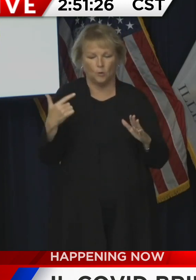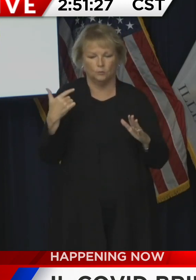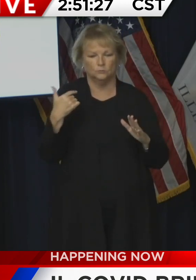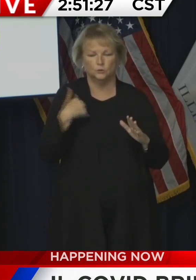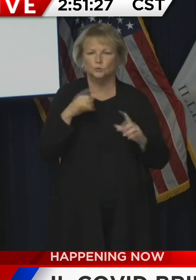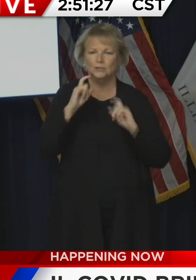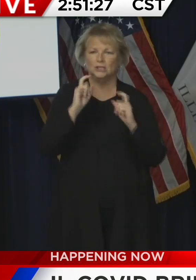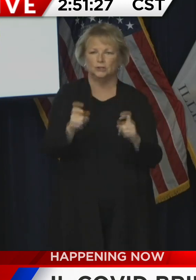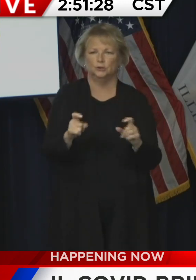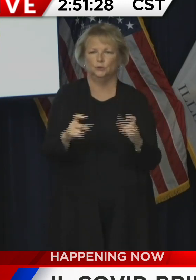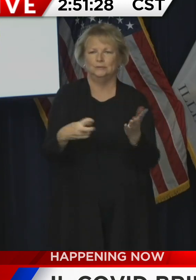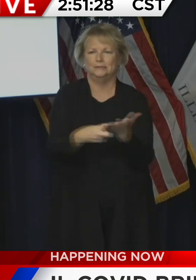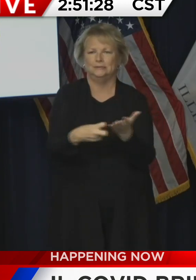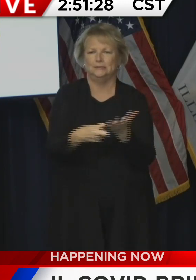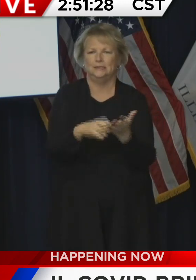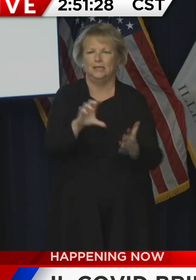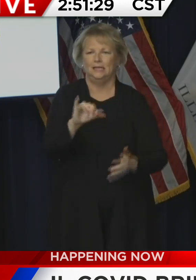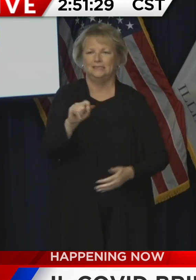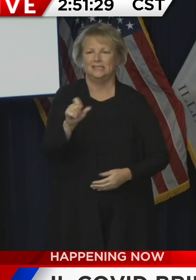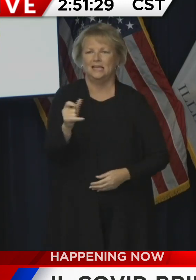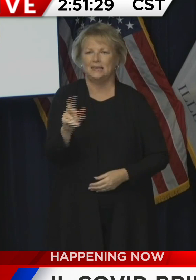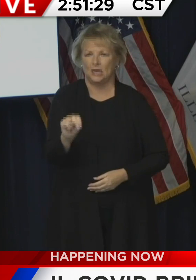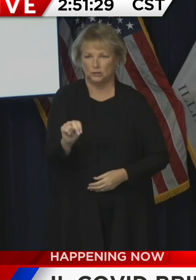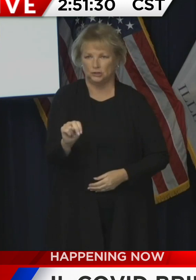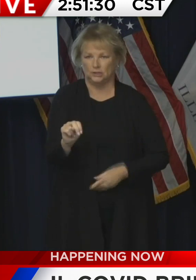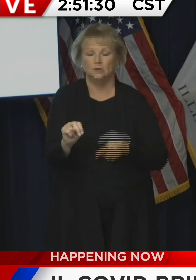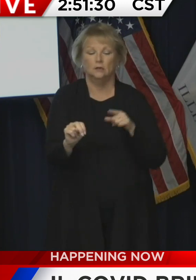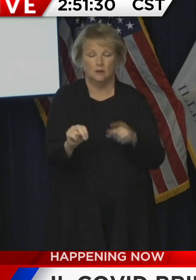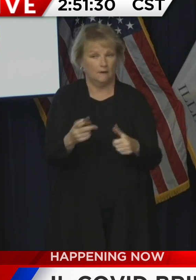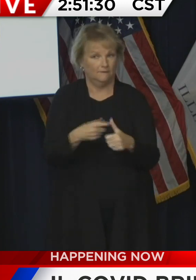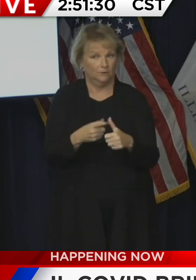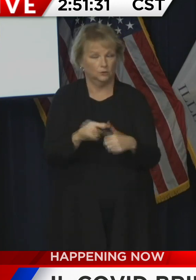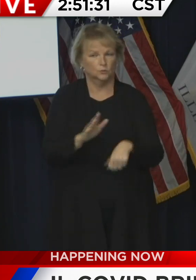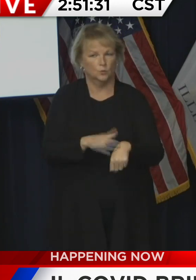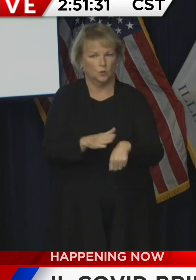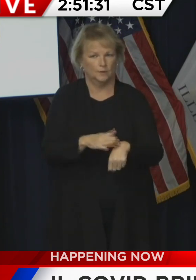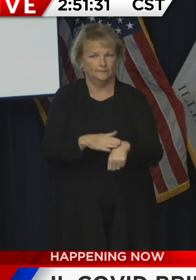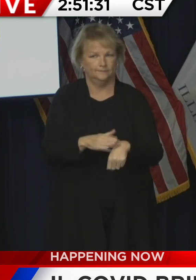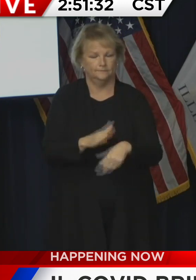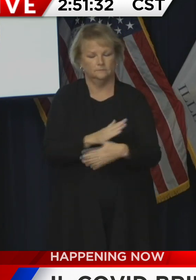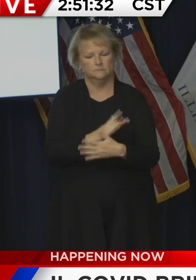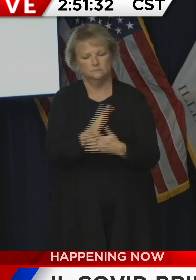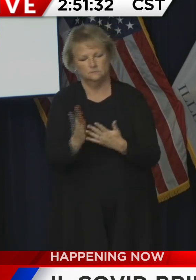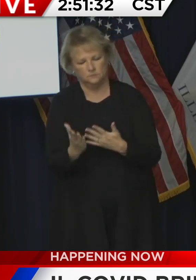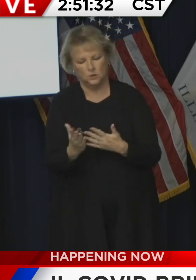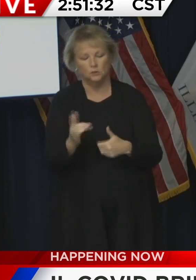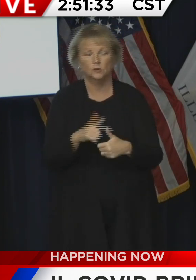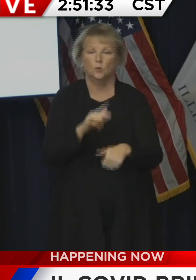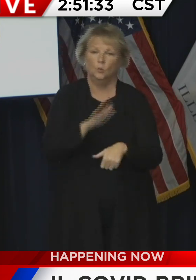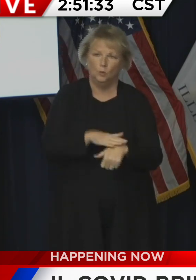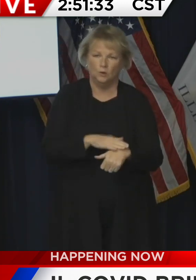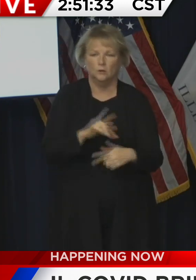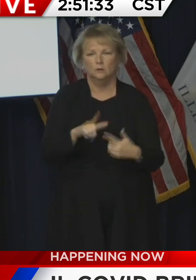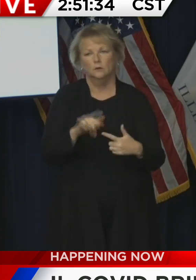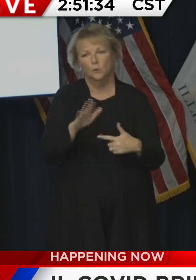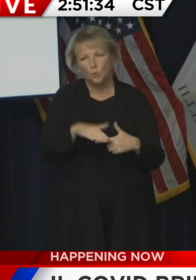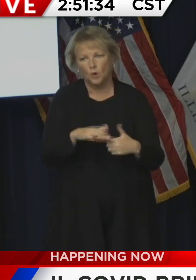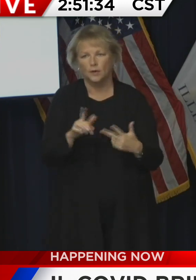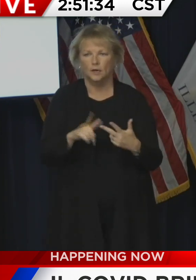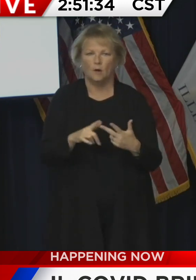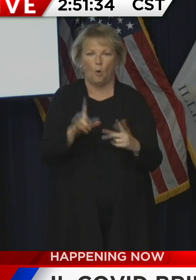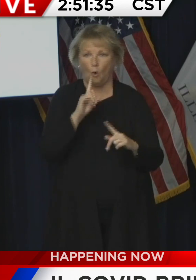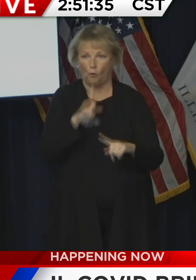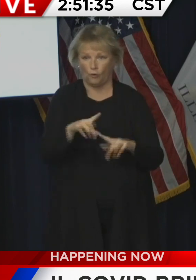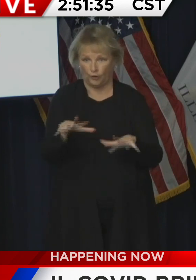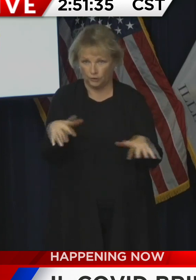citations. It also begins with warnings. So after a couple of warnings and perhaps a dispersal